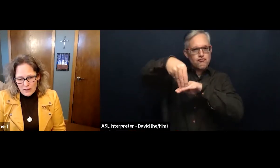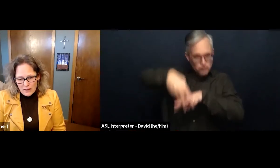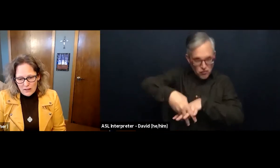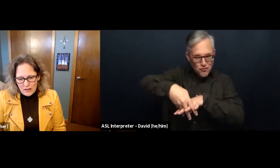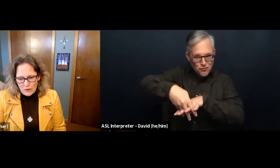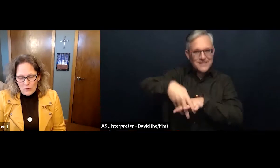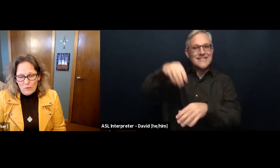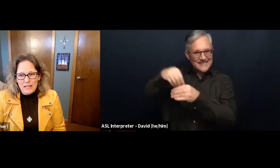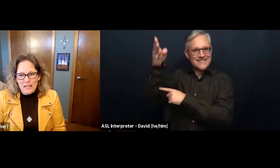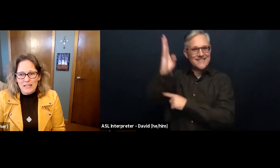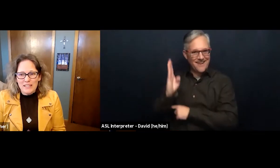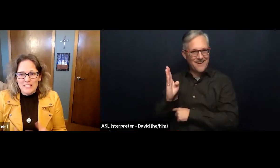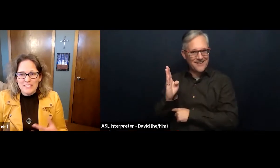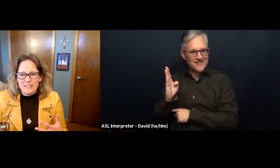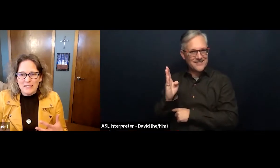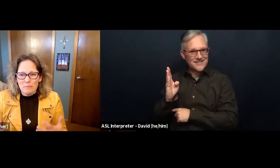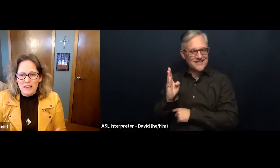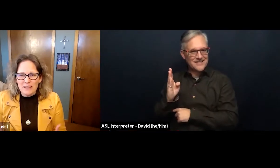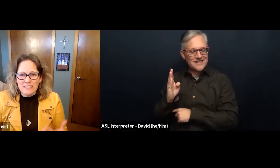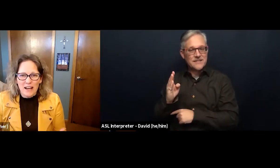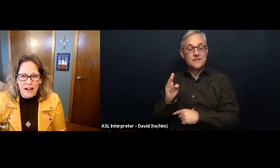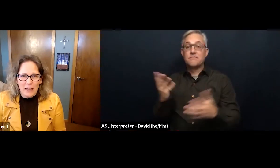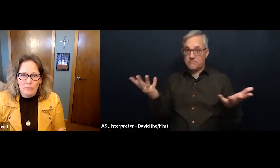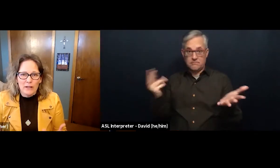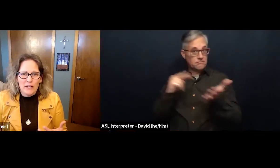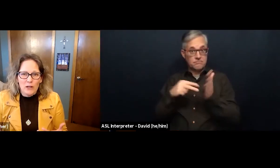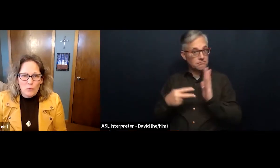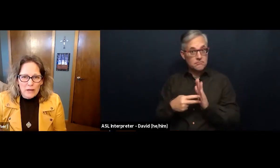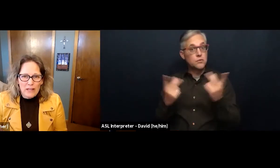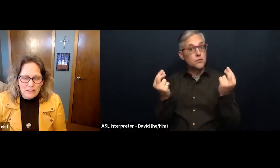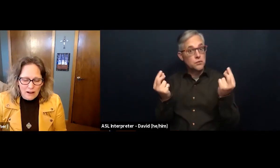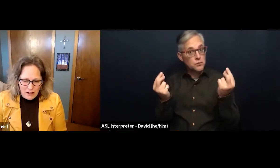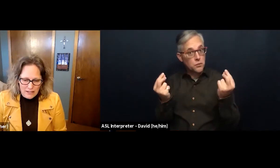We need to spend time with God